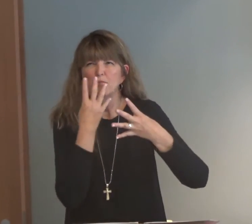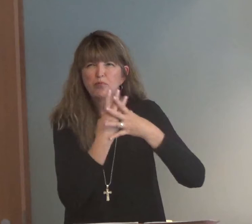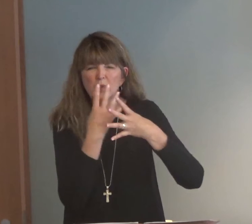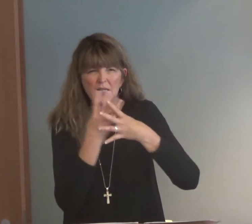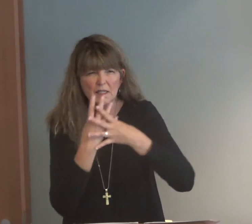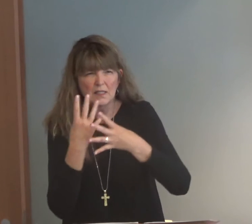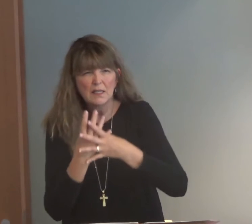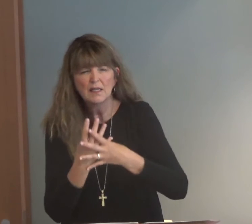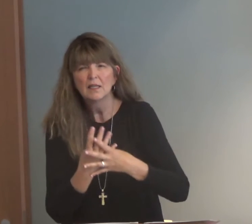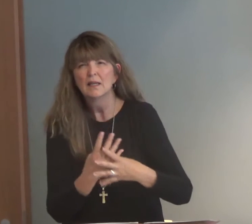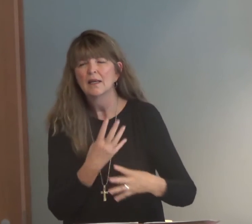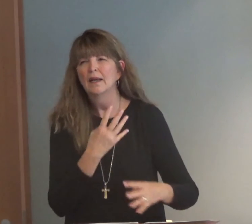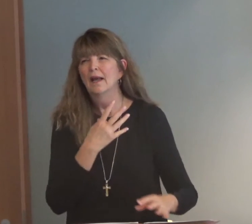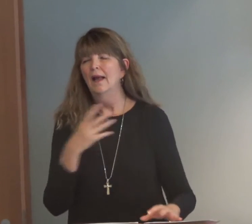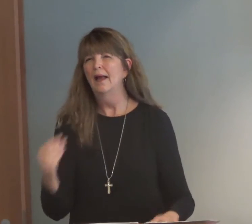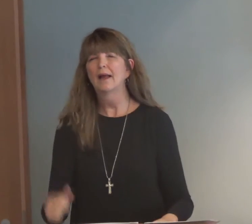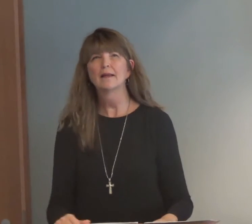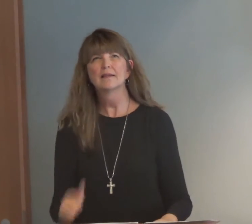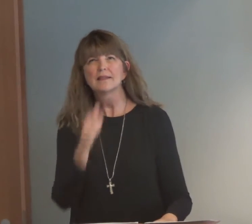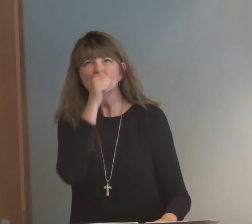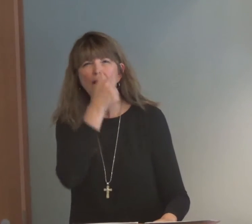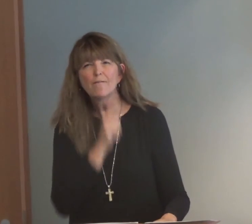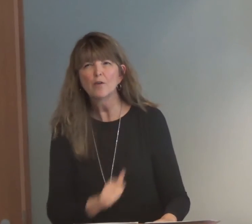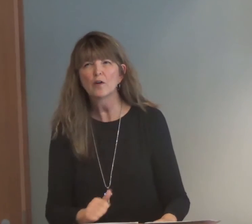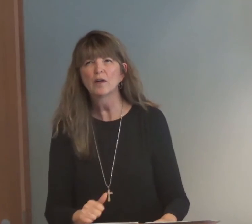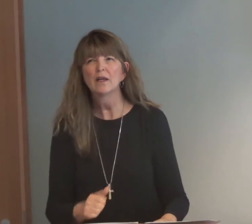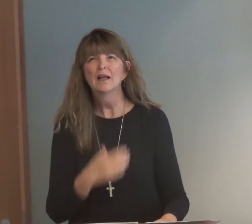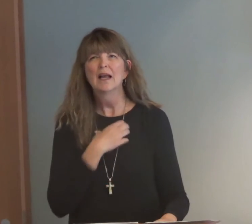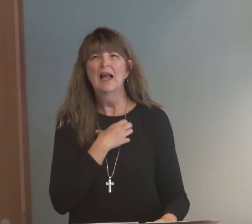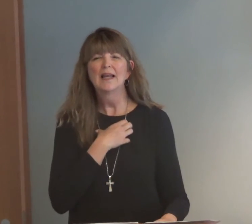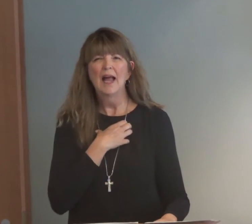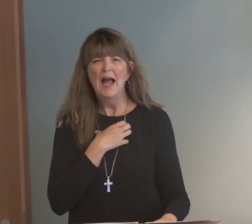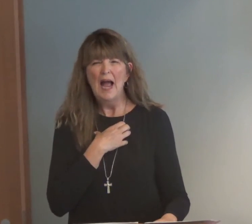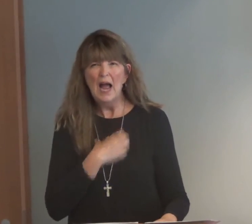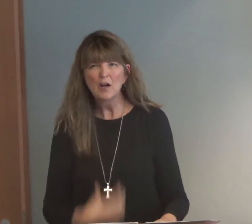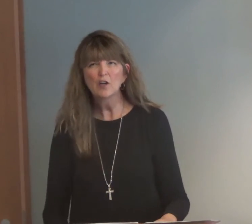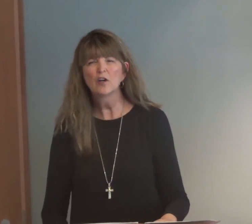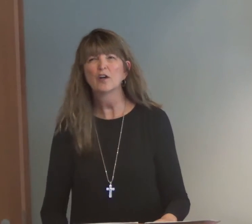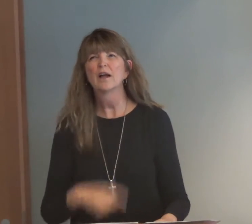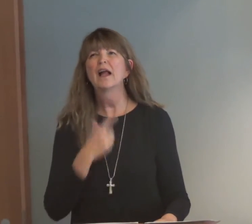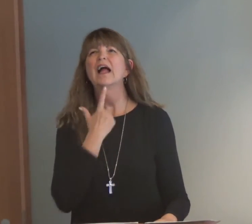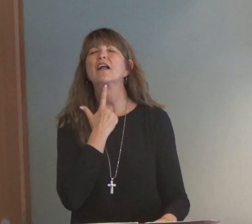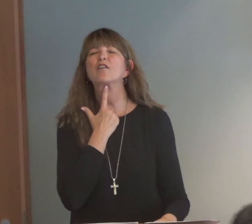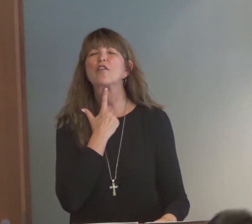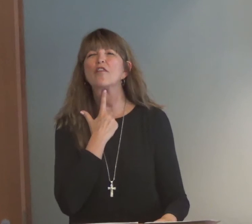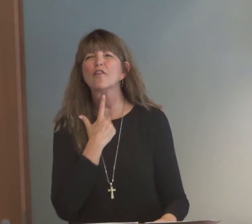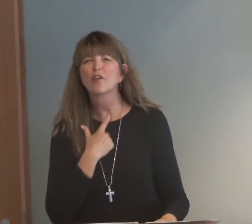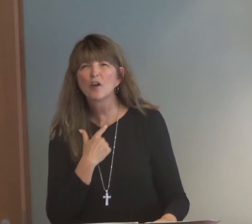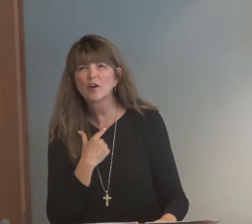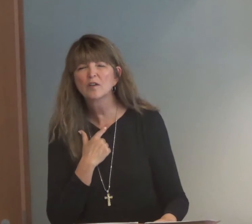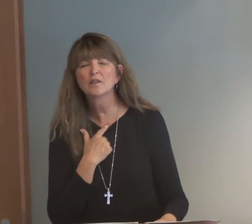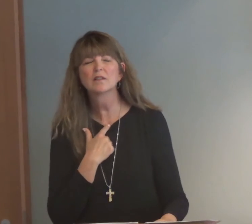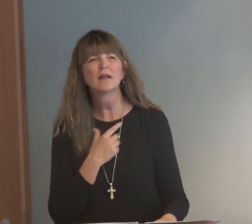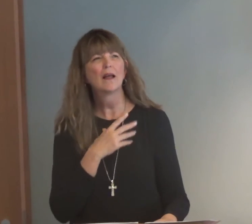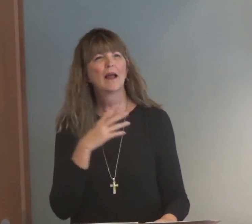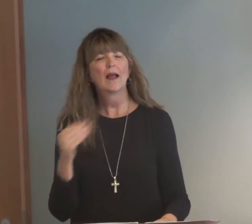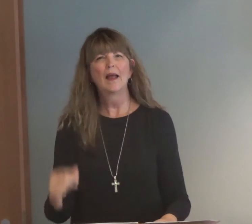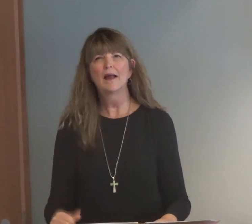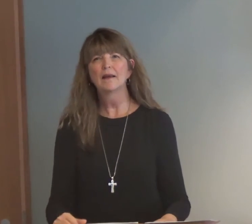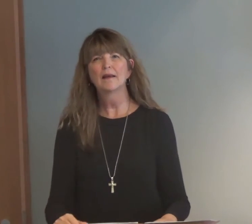to endure imprisonment, to suffer, to starve, to thirst,